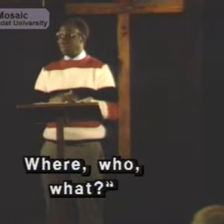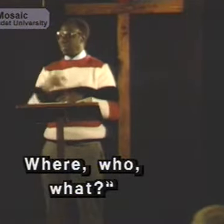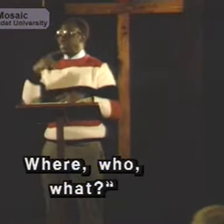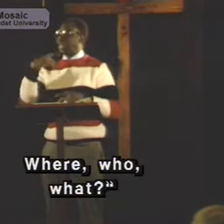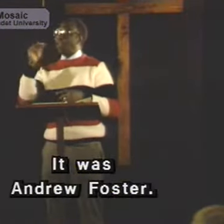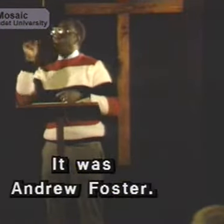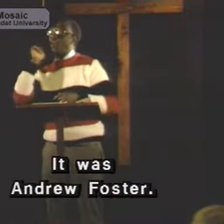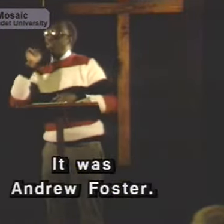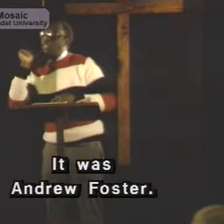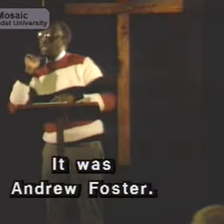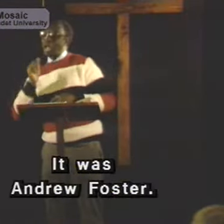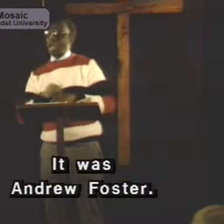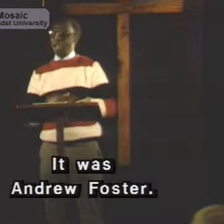It was Andrew Foster.